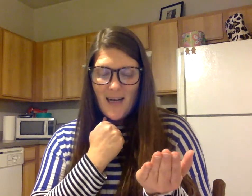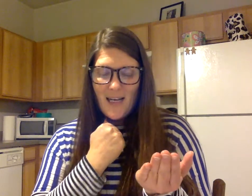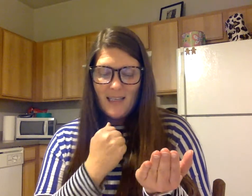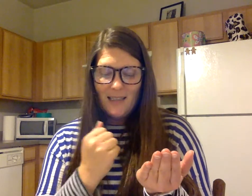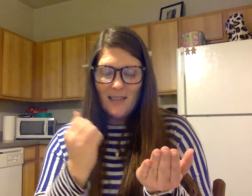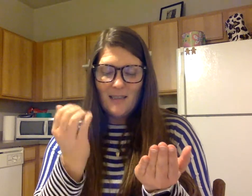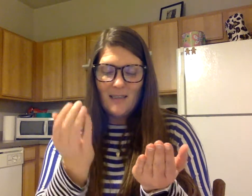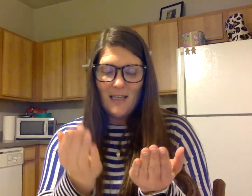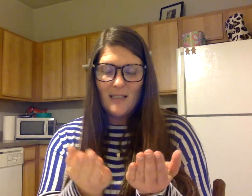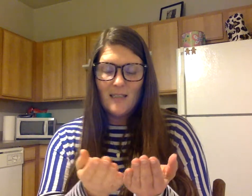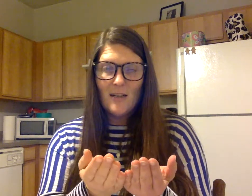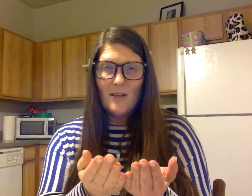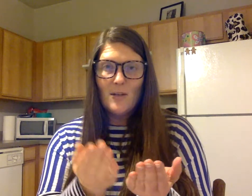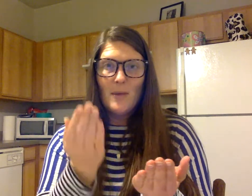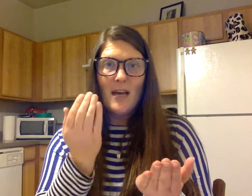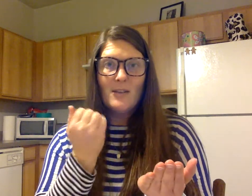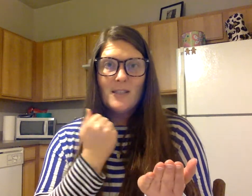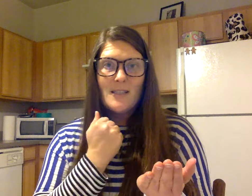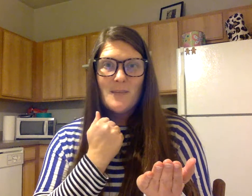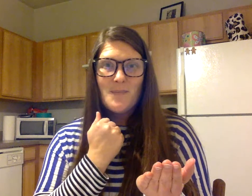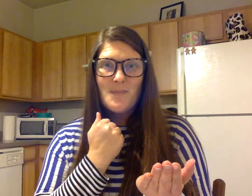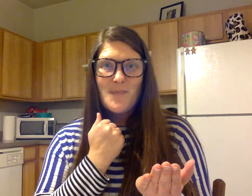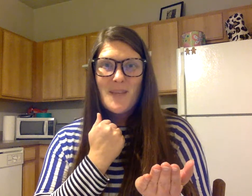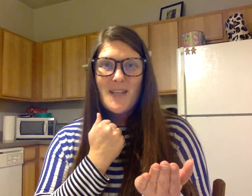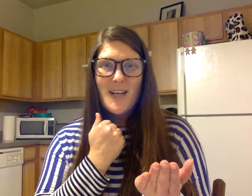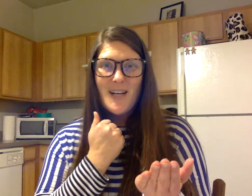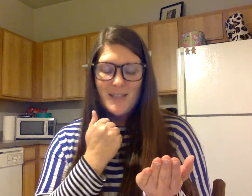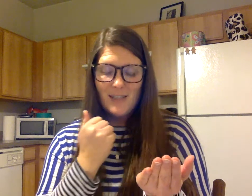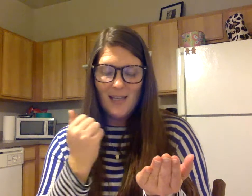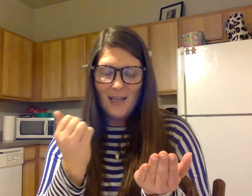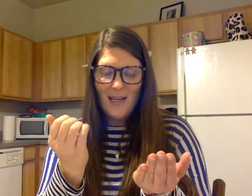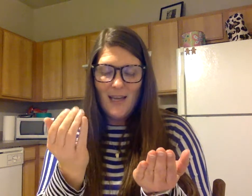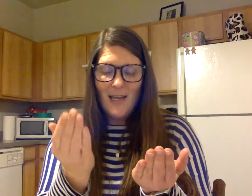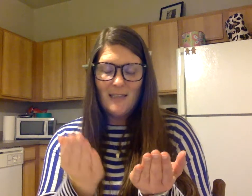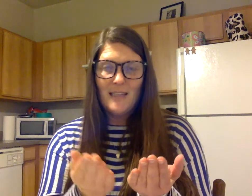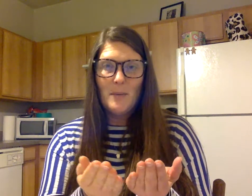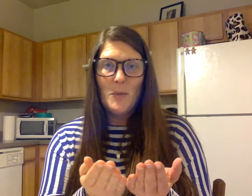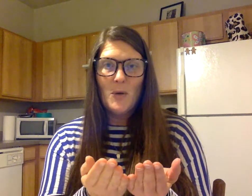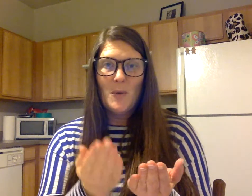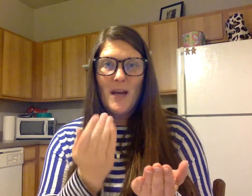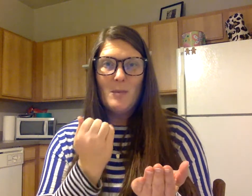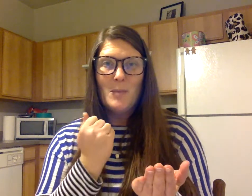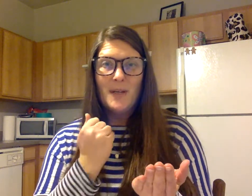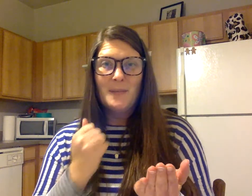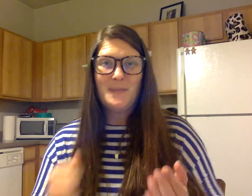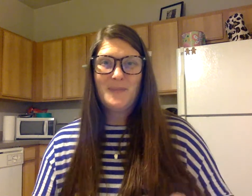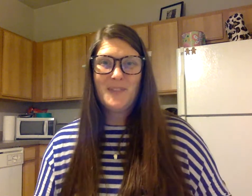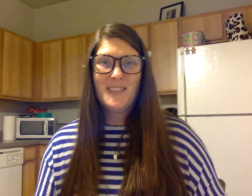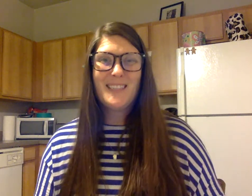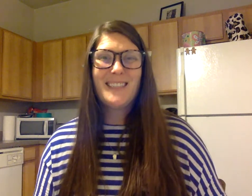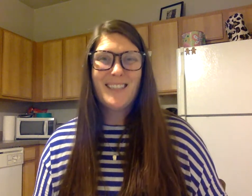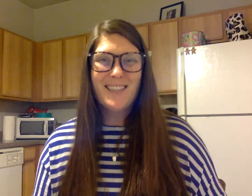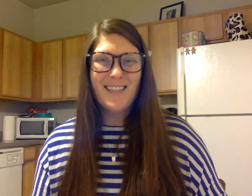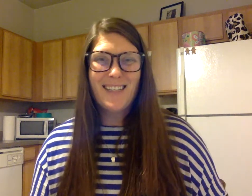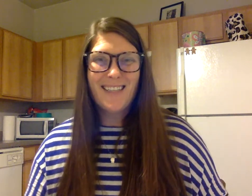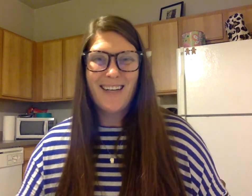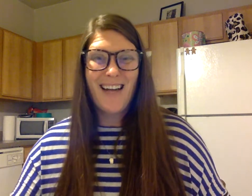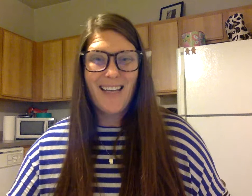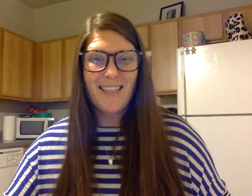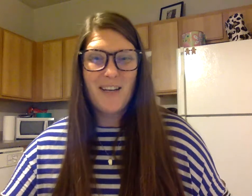Ice. Say sunk without s. Unk. And say book without v. Book. All right, good